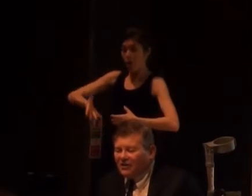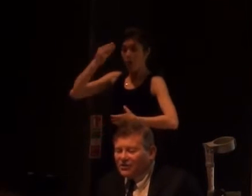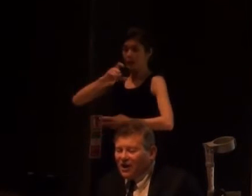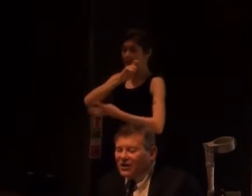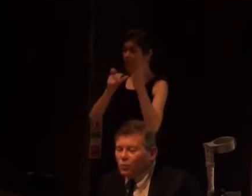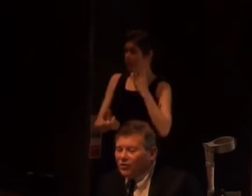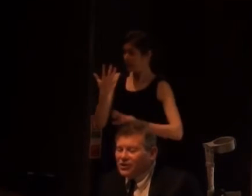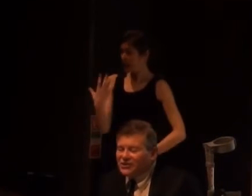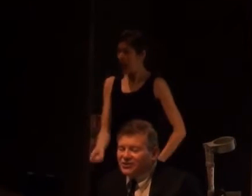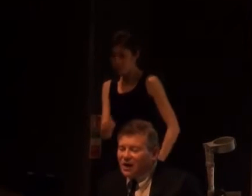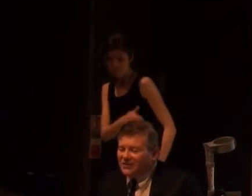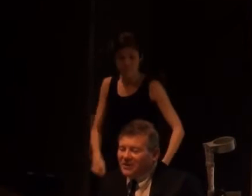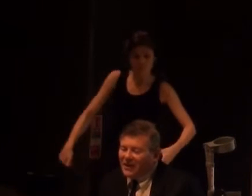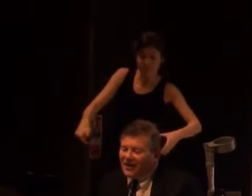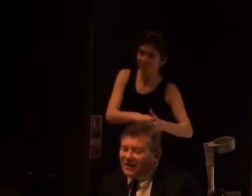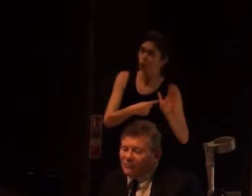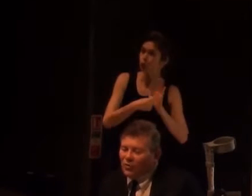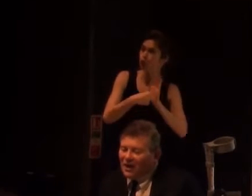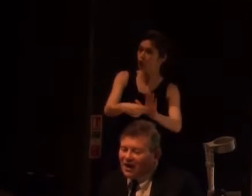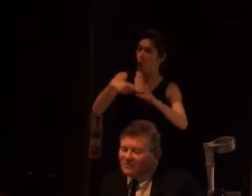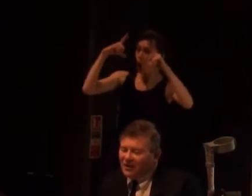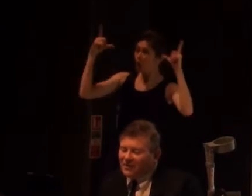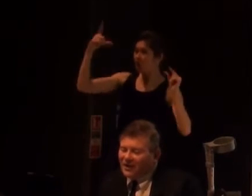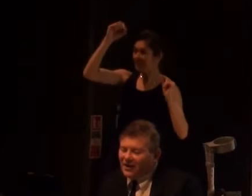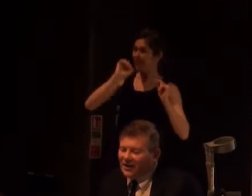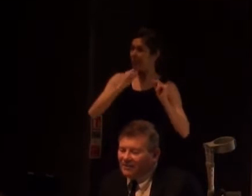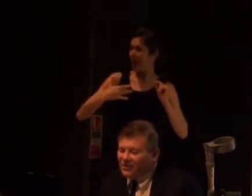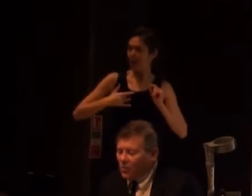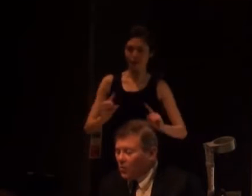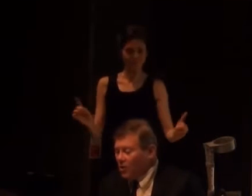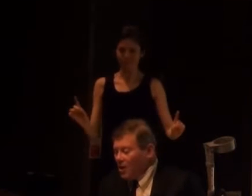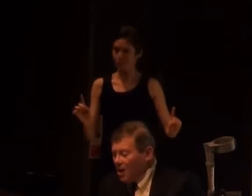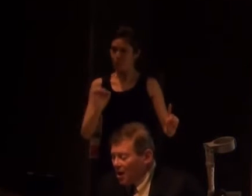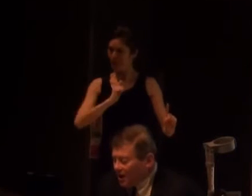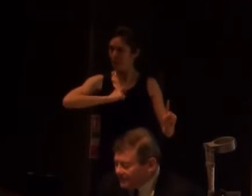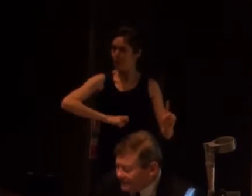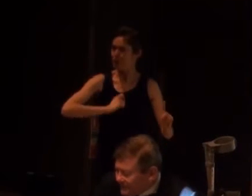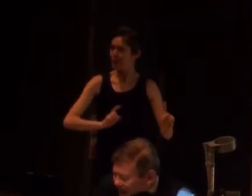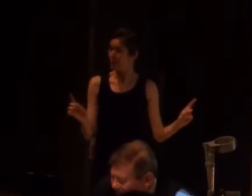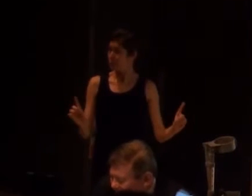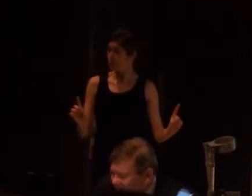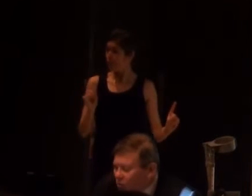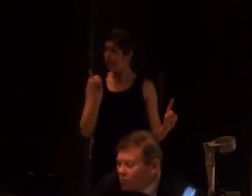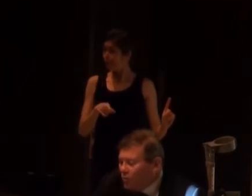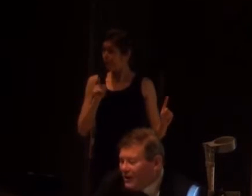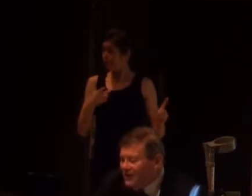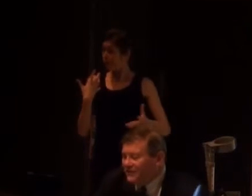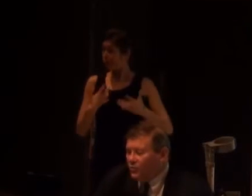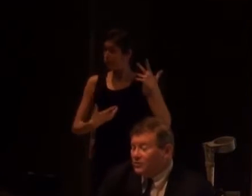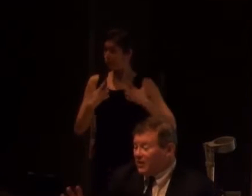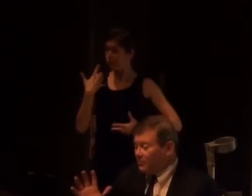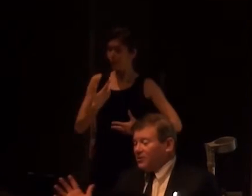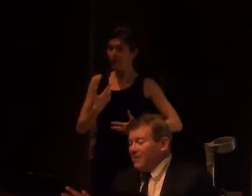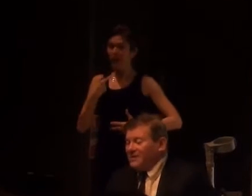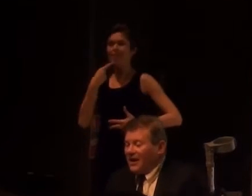to characterize what the jesters might have been like, and what their lives might have been like at Hatton Court. And called all the kings